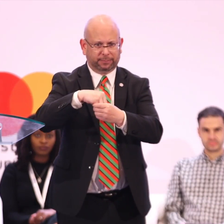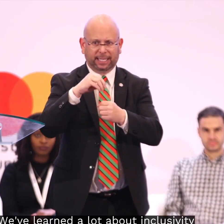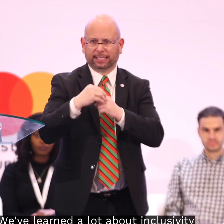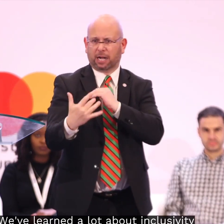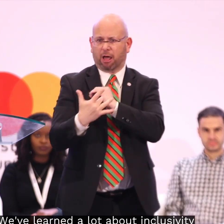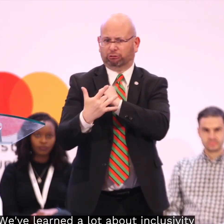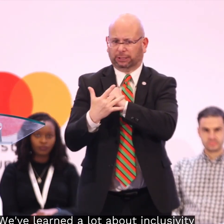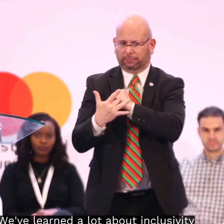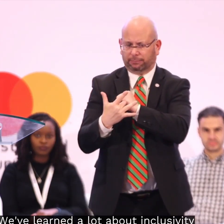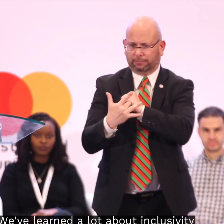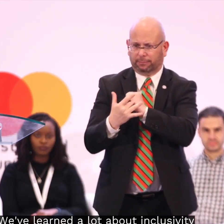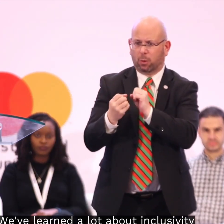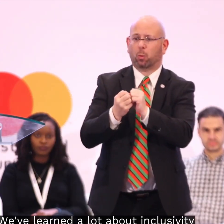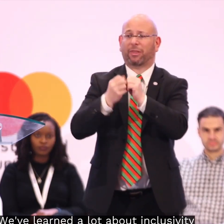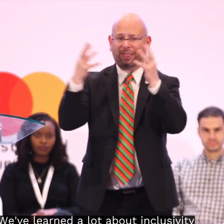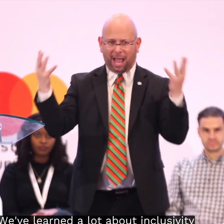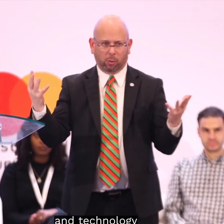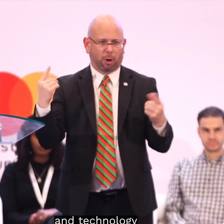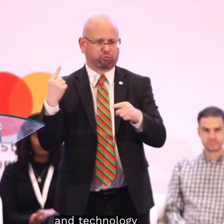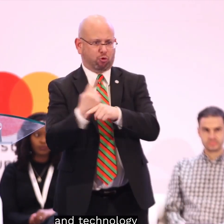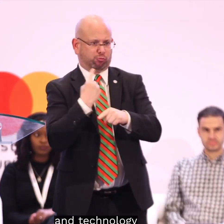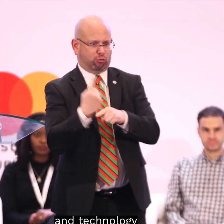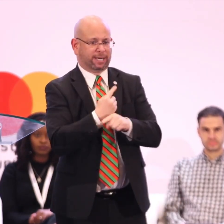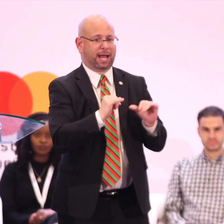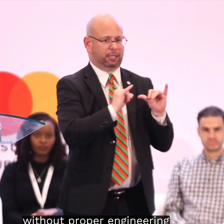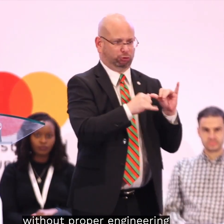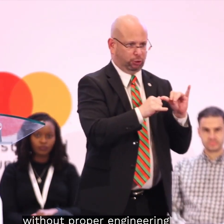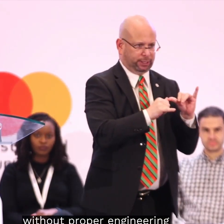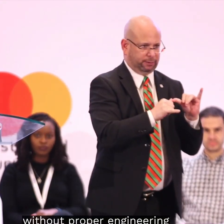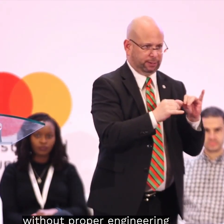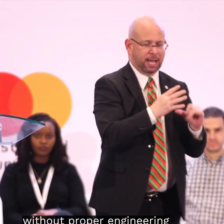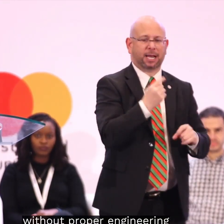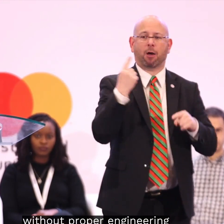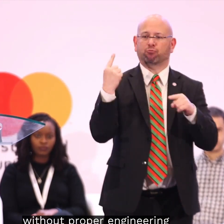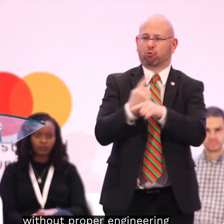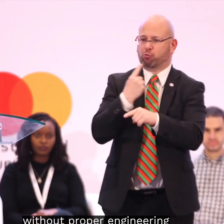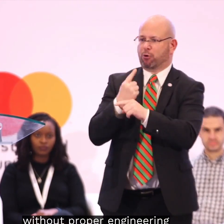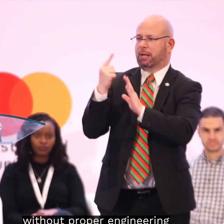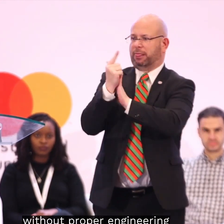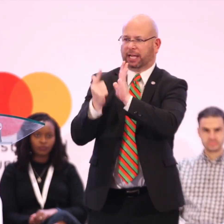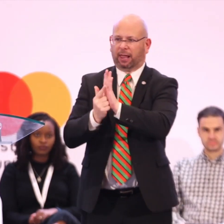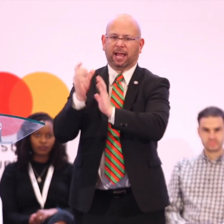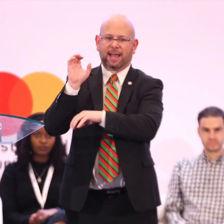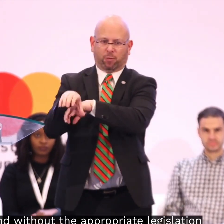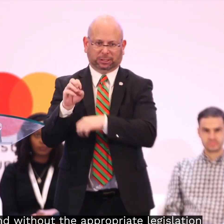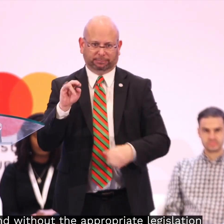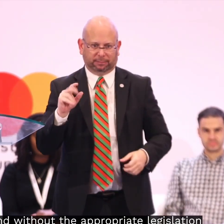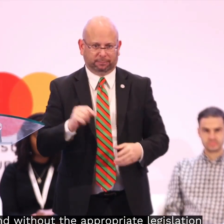And we've learned a lot about inclusivity and technology without proper engineering and without